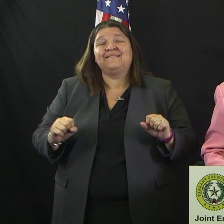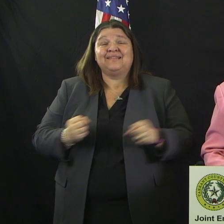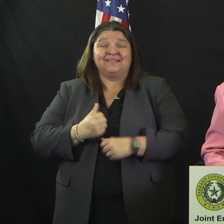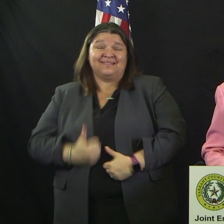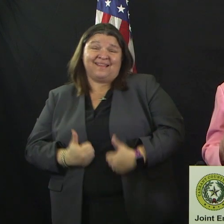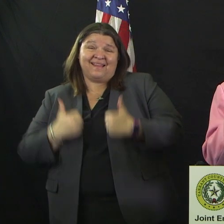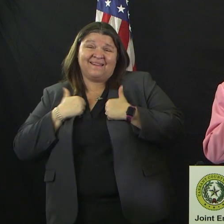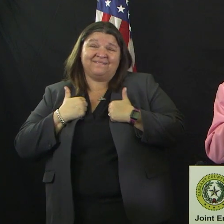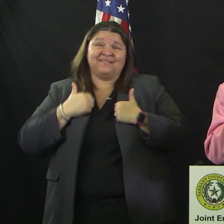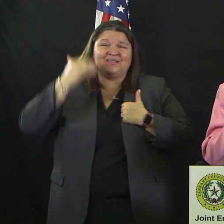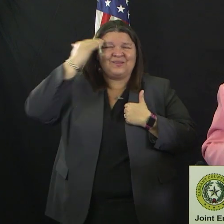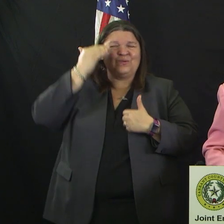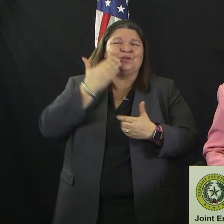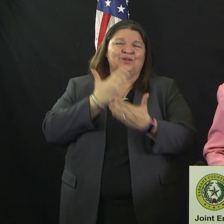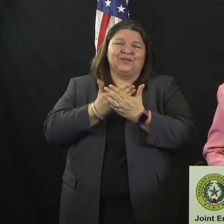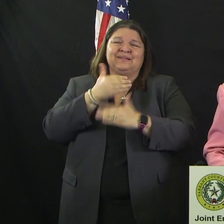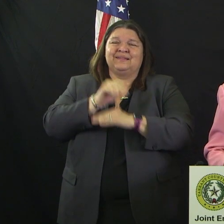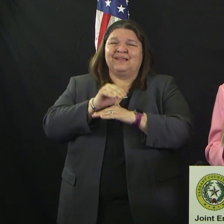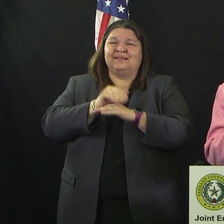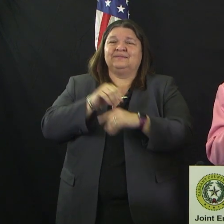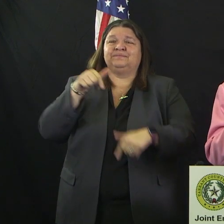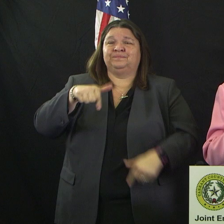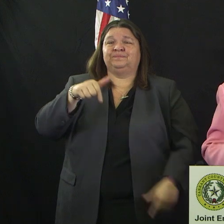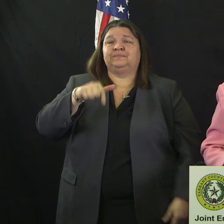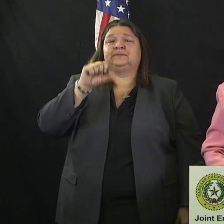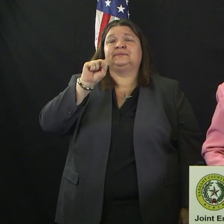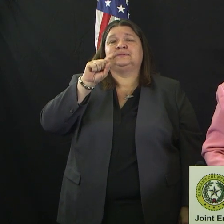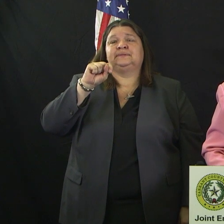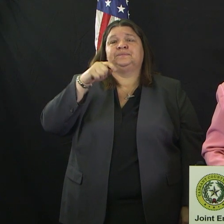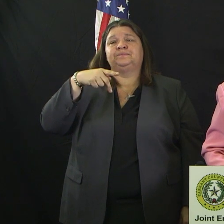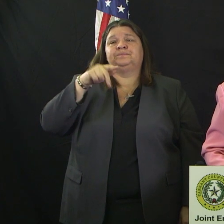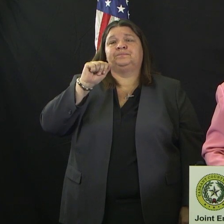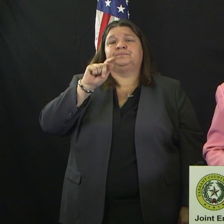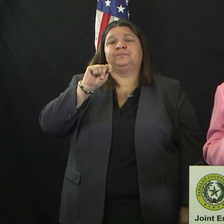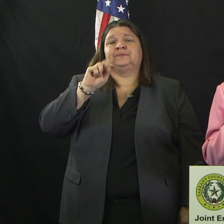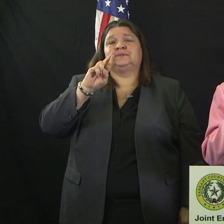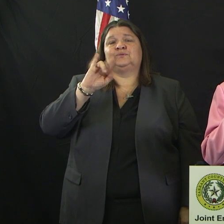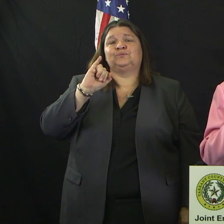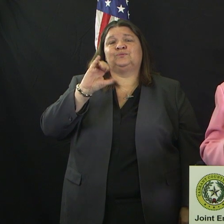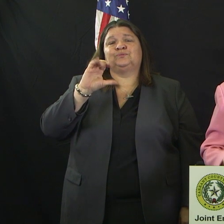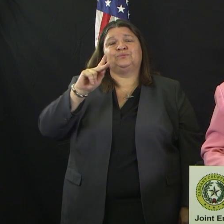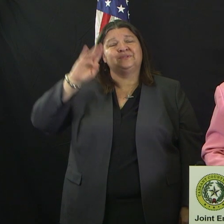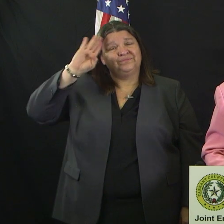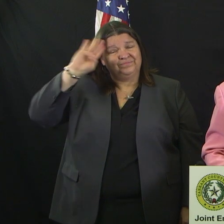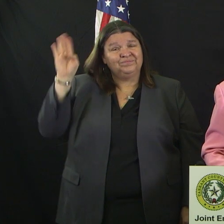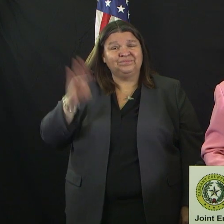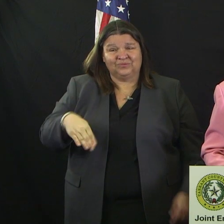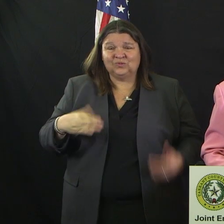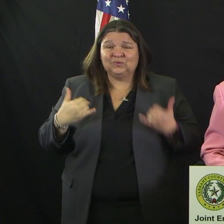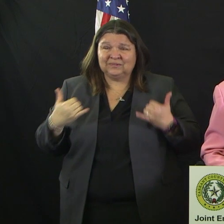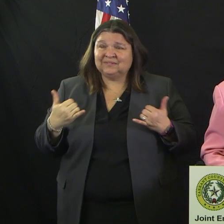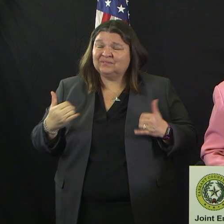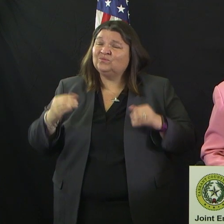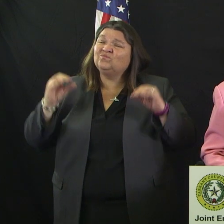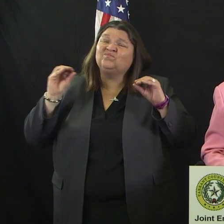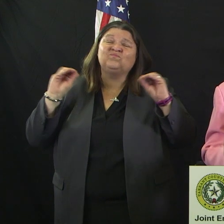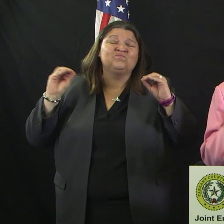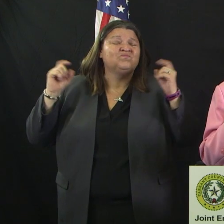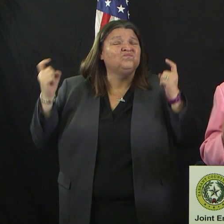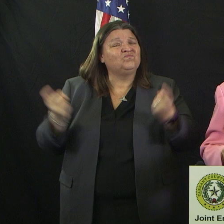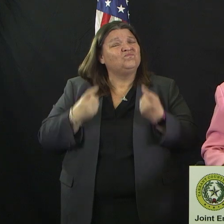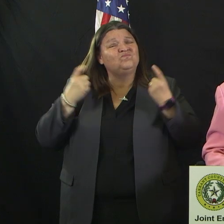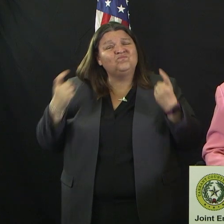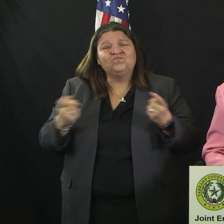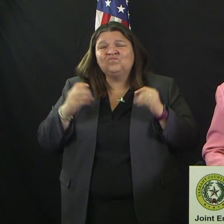Day tonight, for your green, you might not have the luck of the Irish. Stay home, stay at your friend's house,